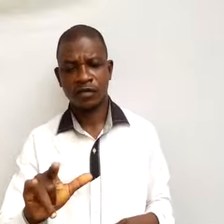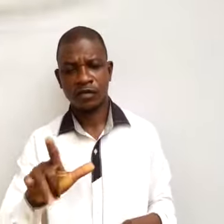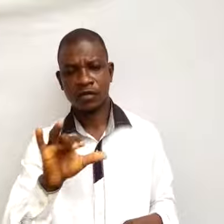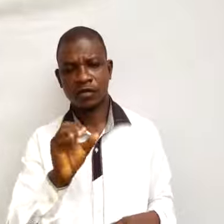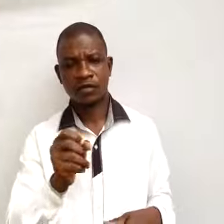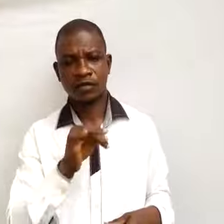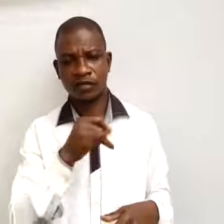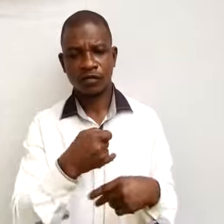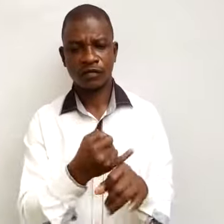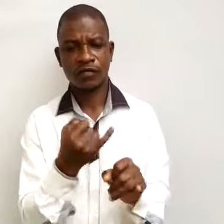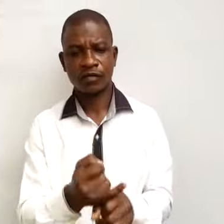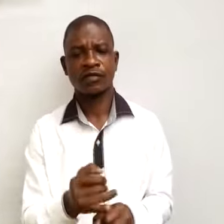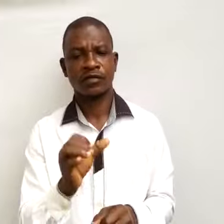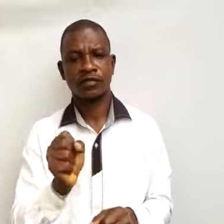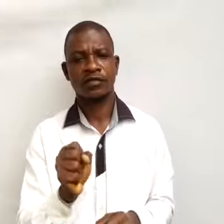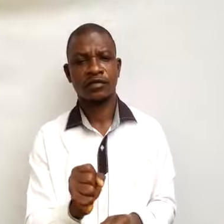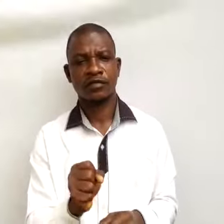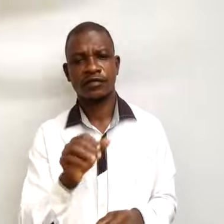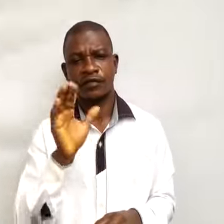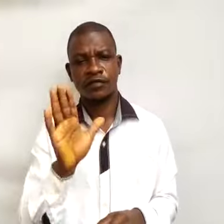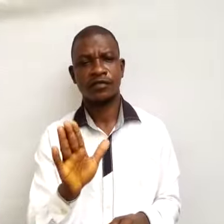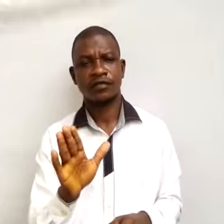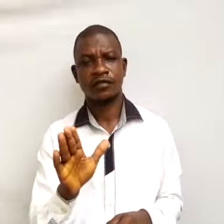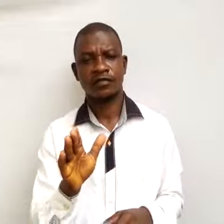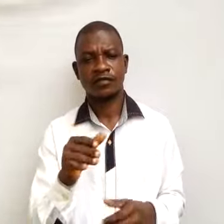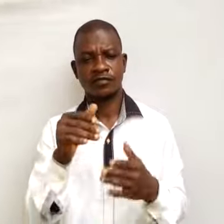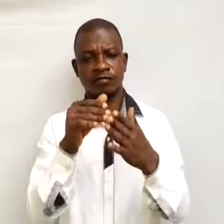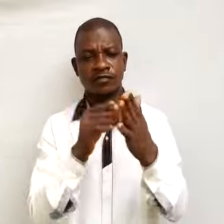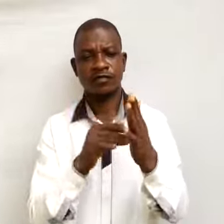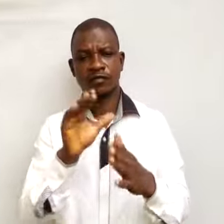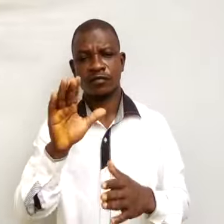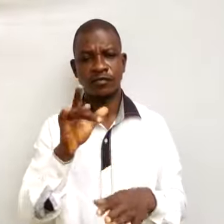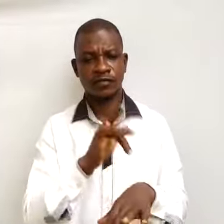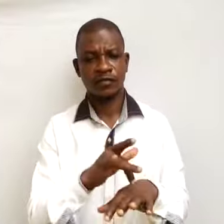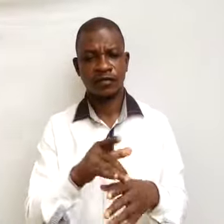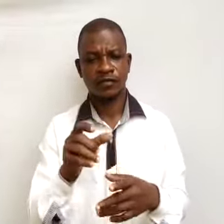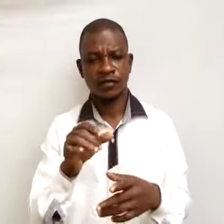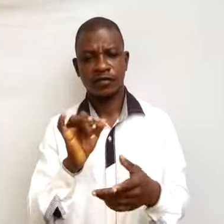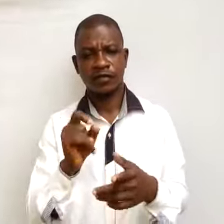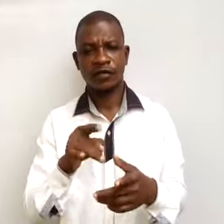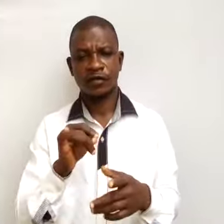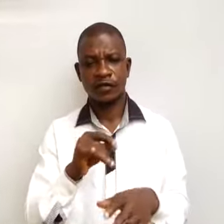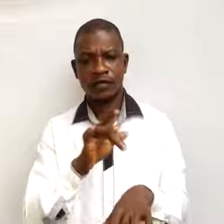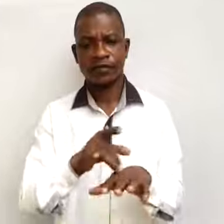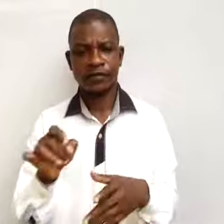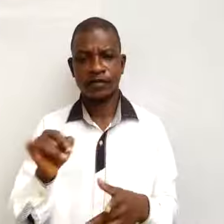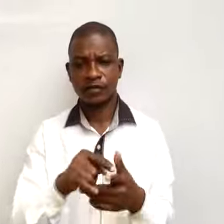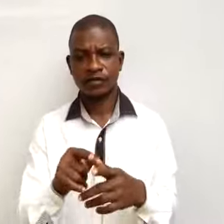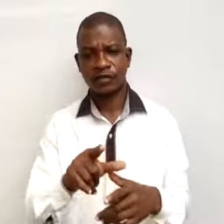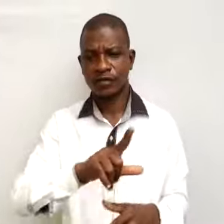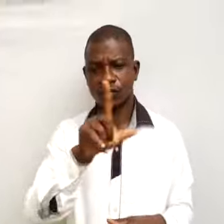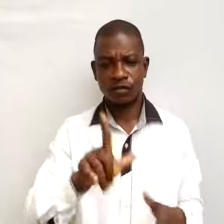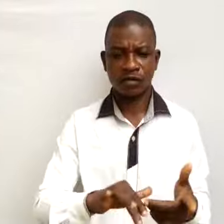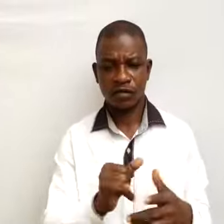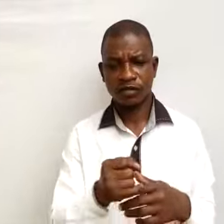industries. Five, mention factors affecting localization of